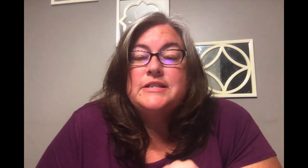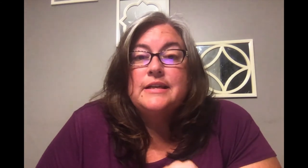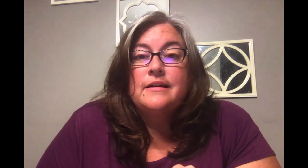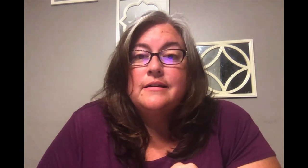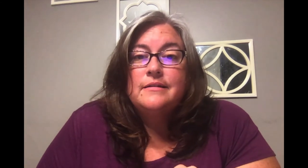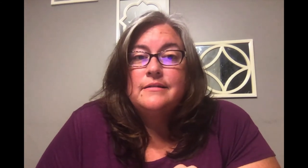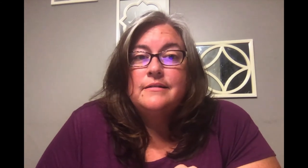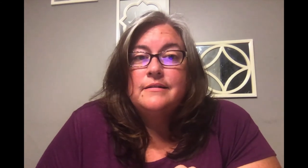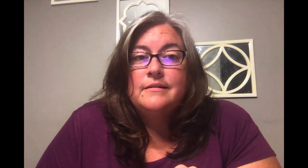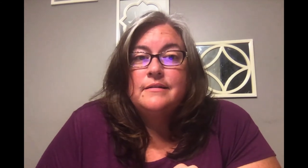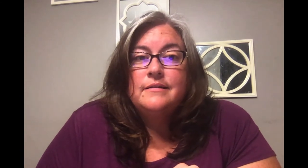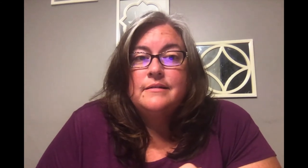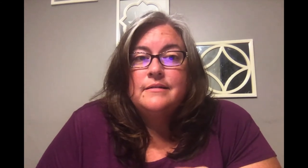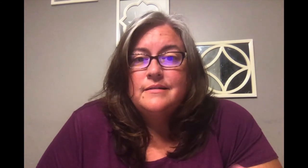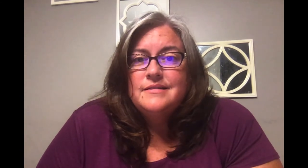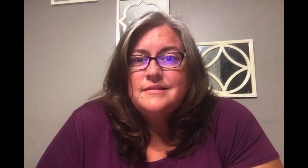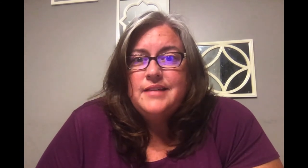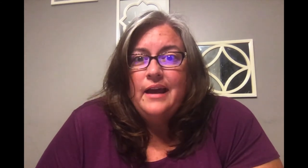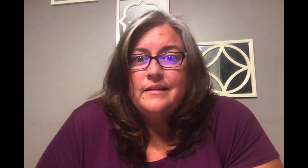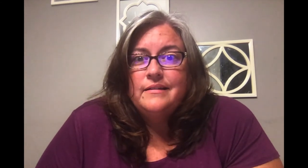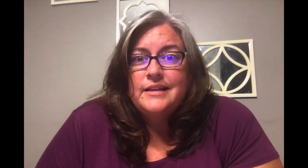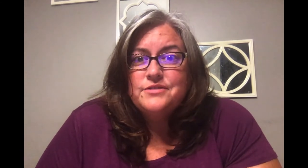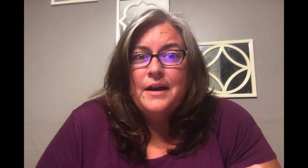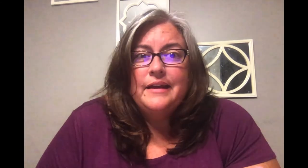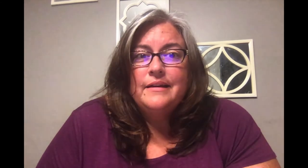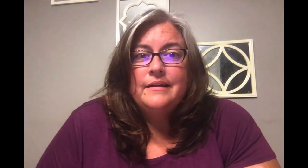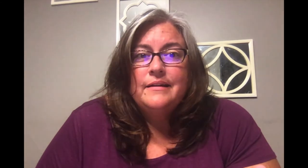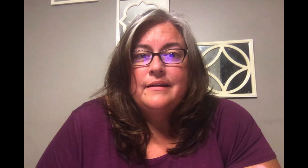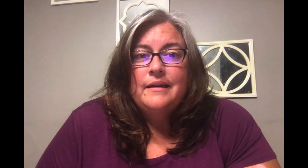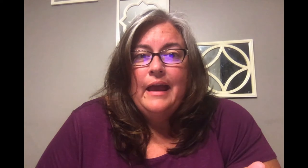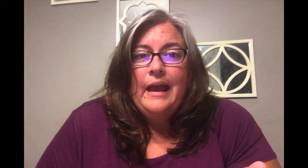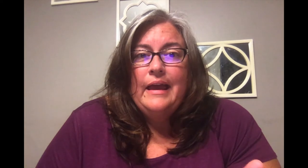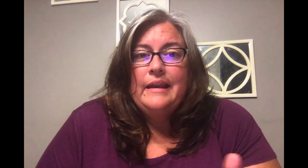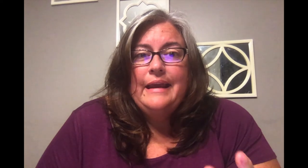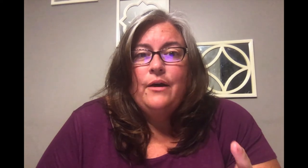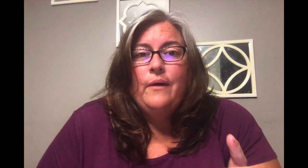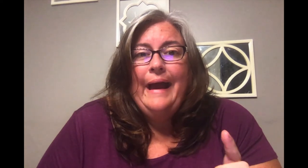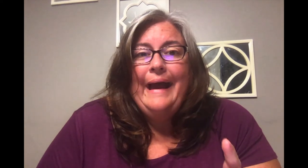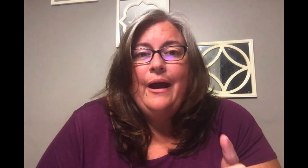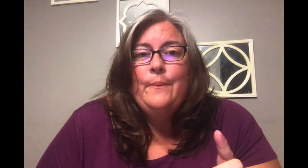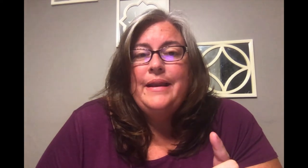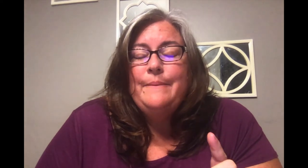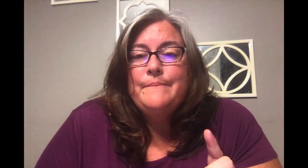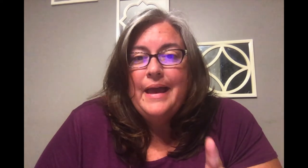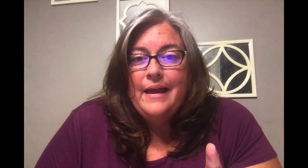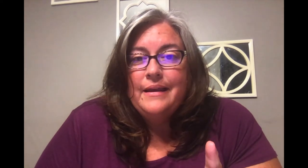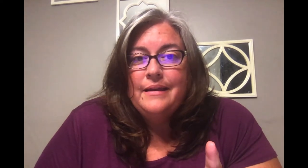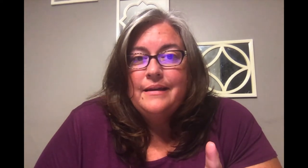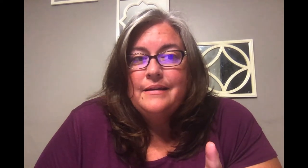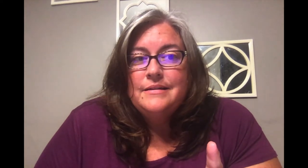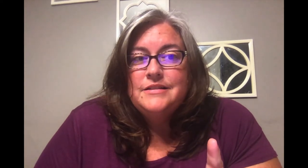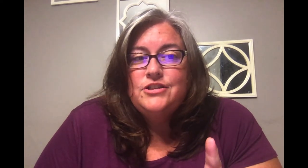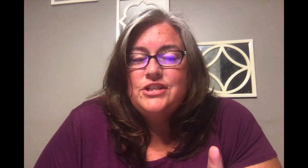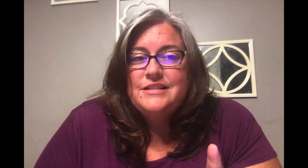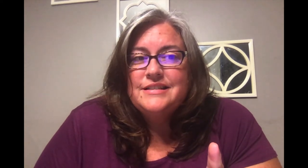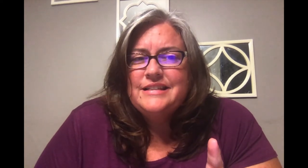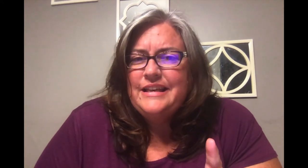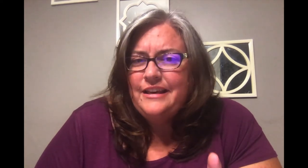sick? Ten, that's right And now, how many men Did Jesus heal?